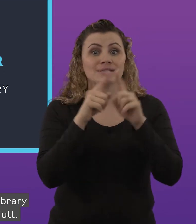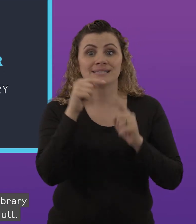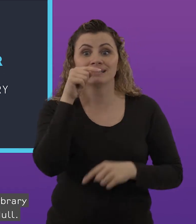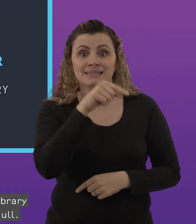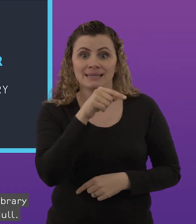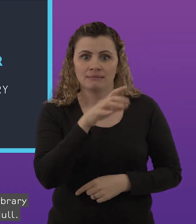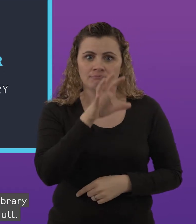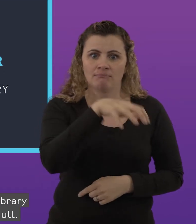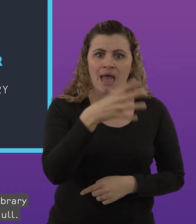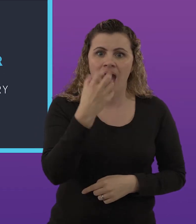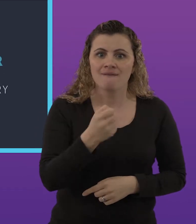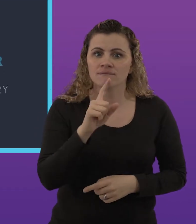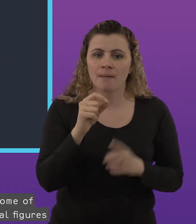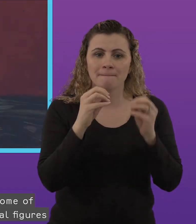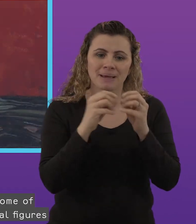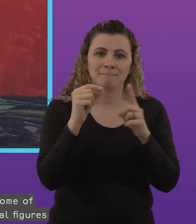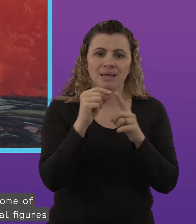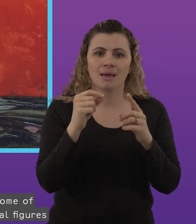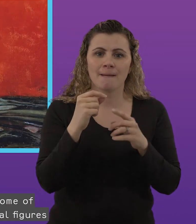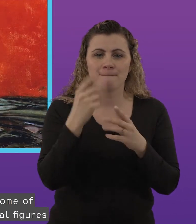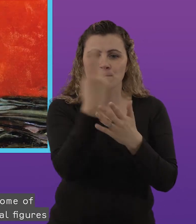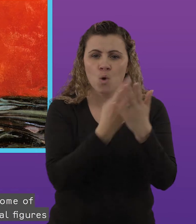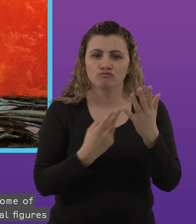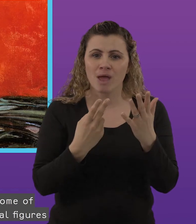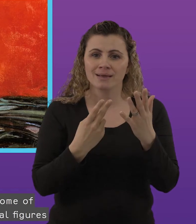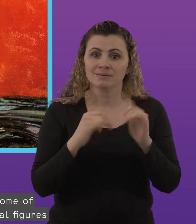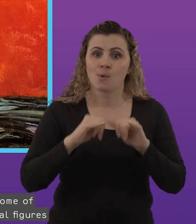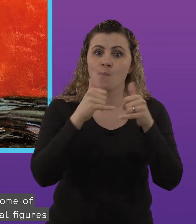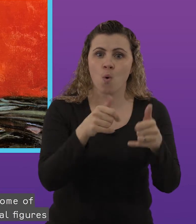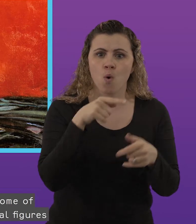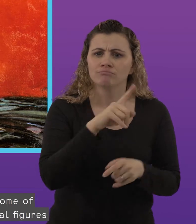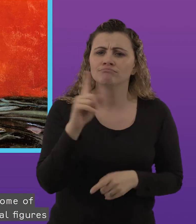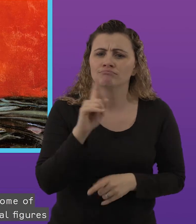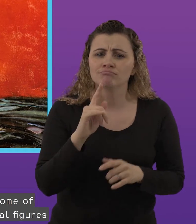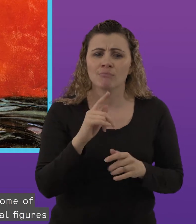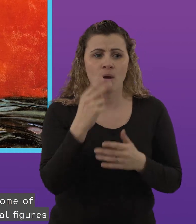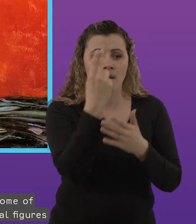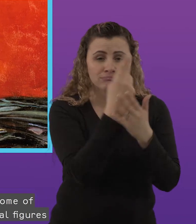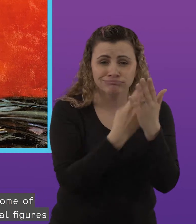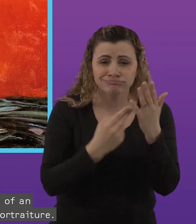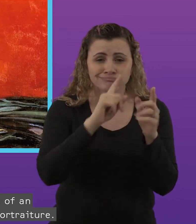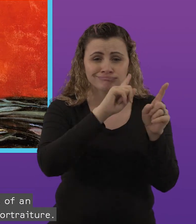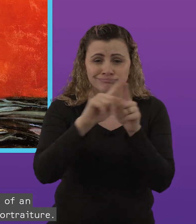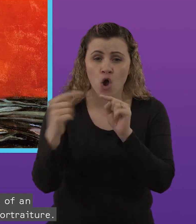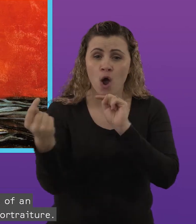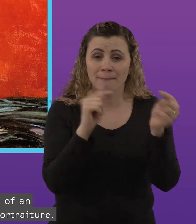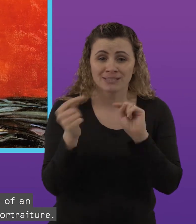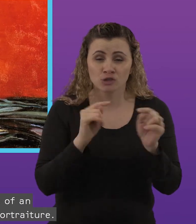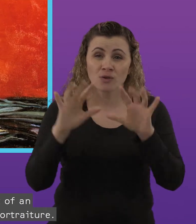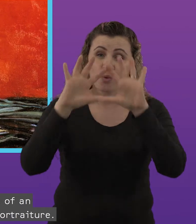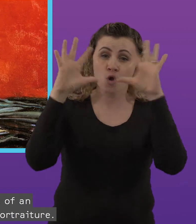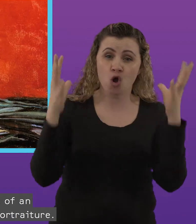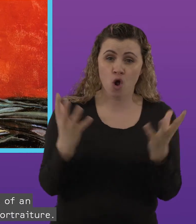of Hull. Also at the University, some of Britain's best known cultural figures will be depicted